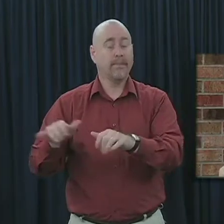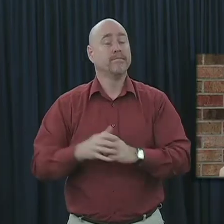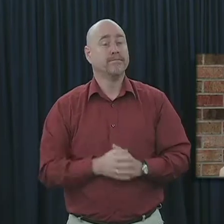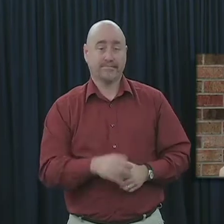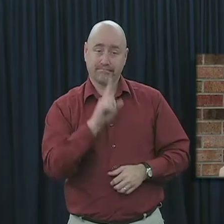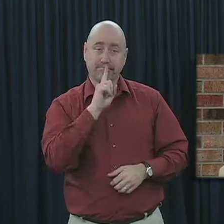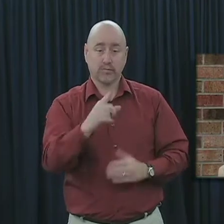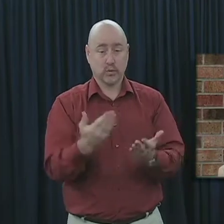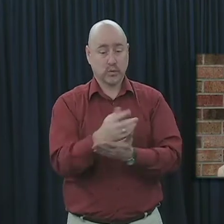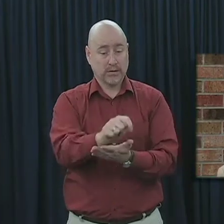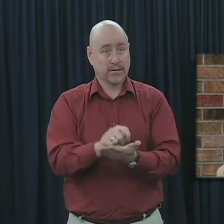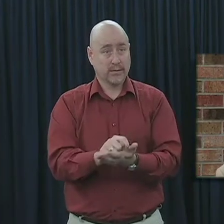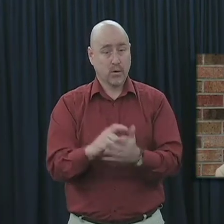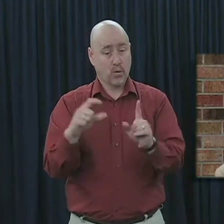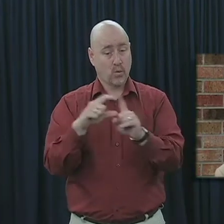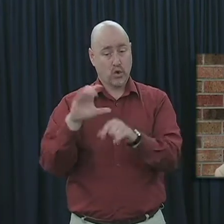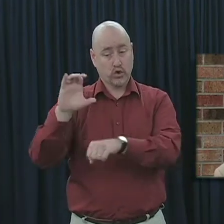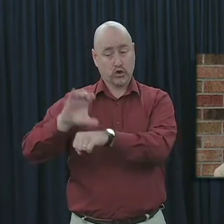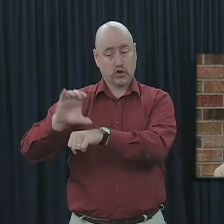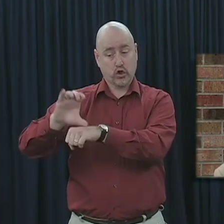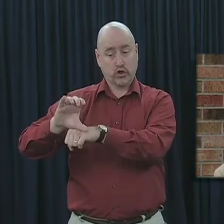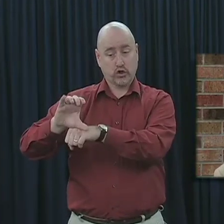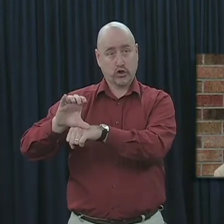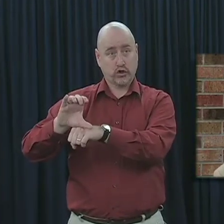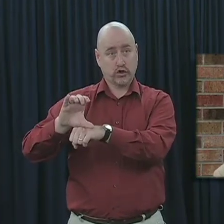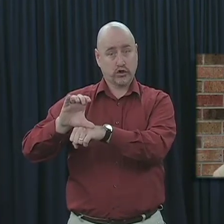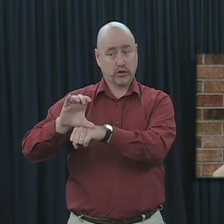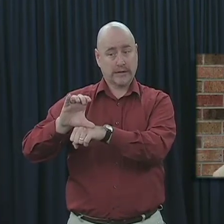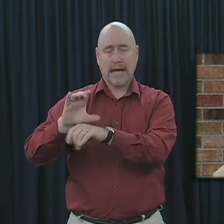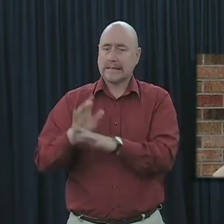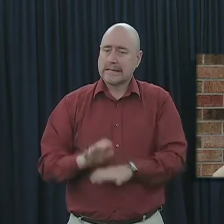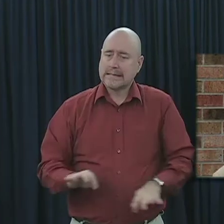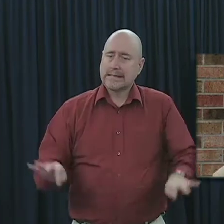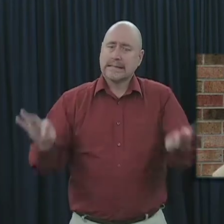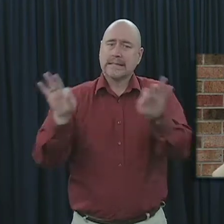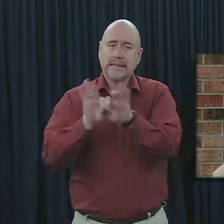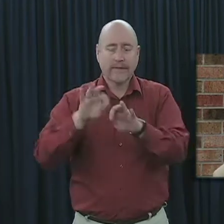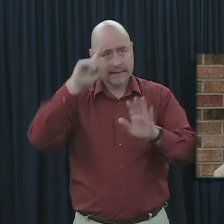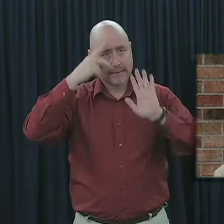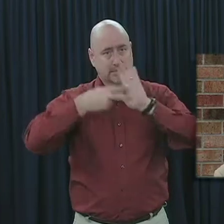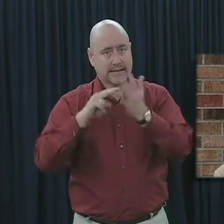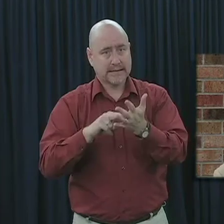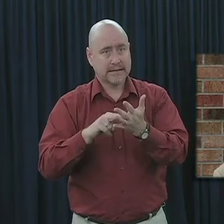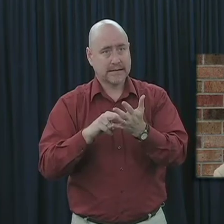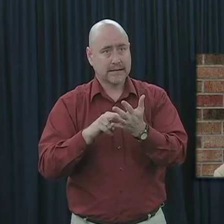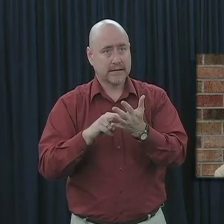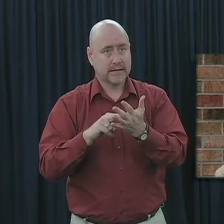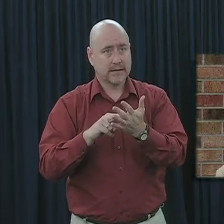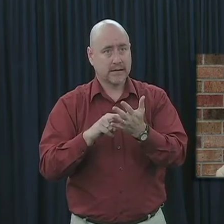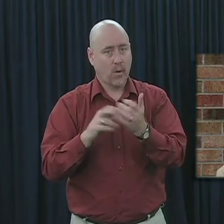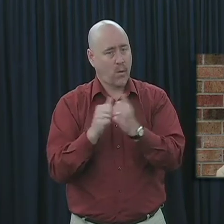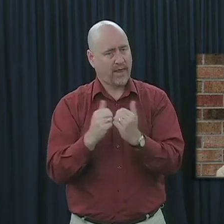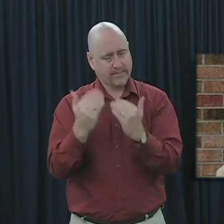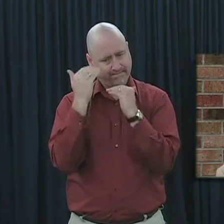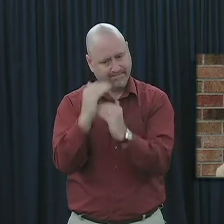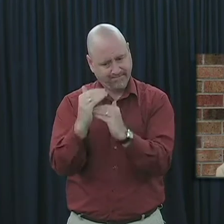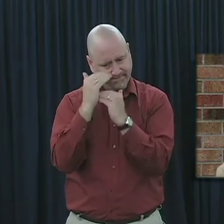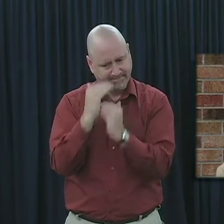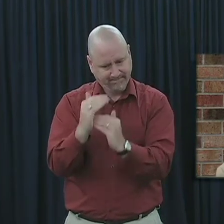Testament, that word church takes on a very significant meaning with some well-established parameters. It is first